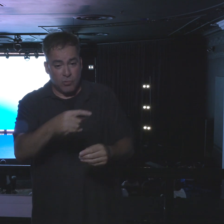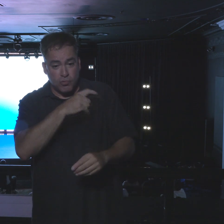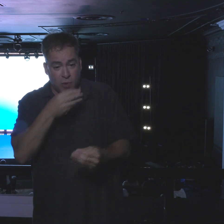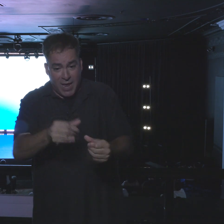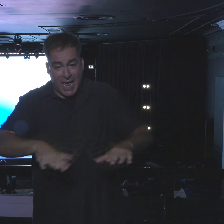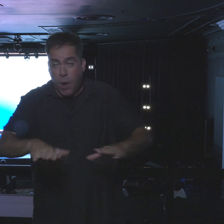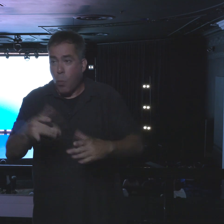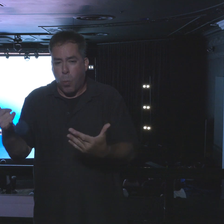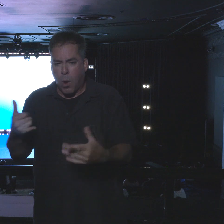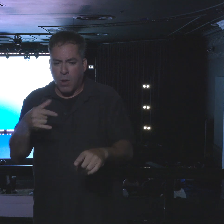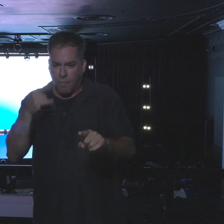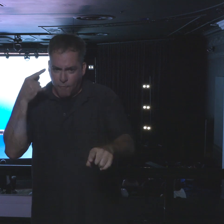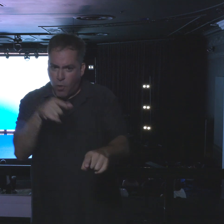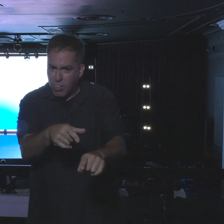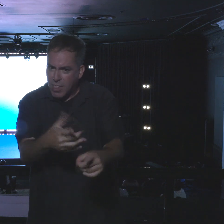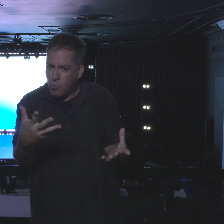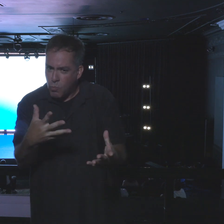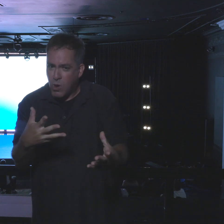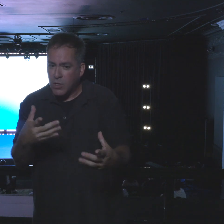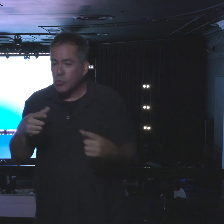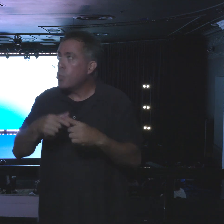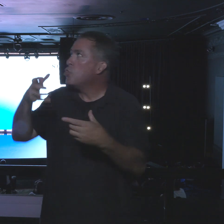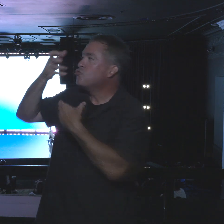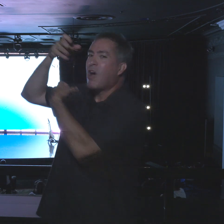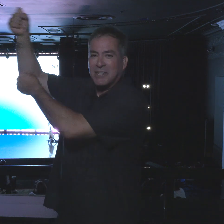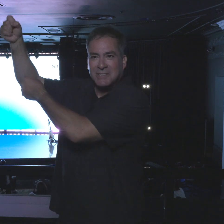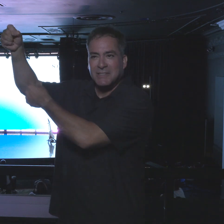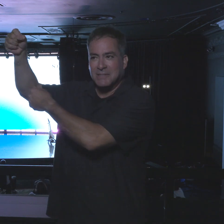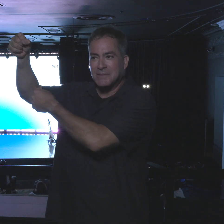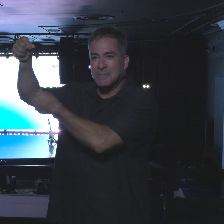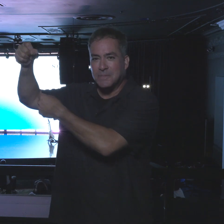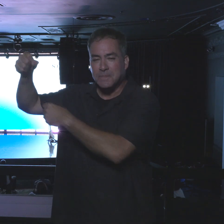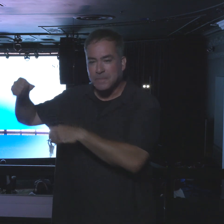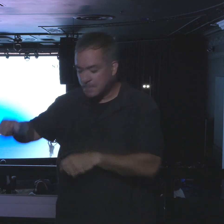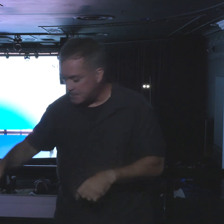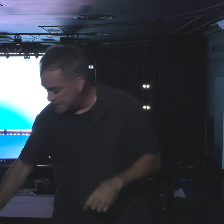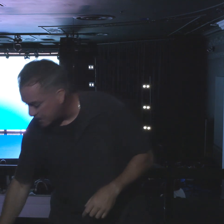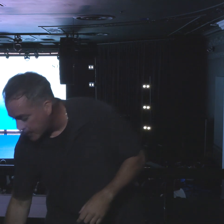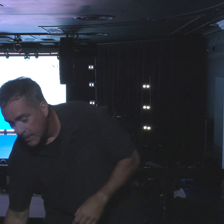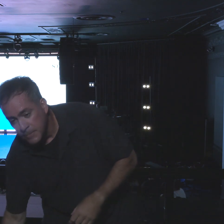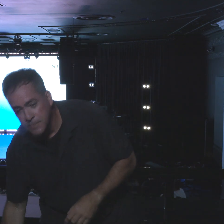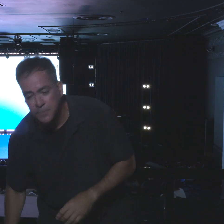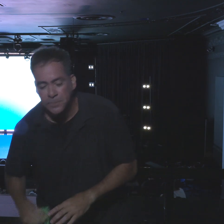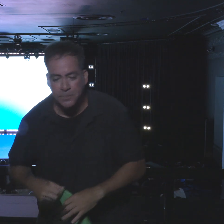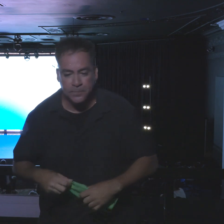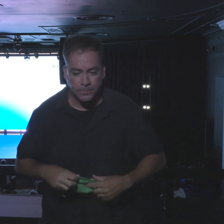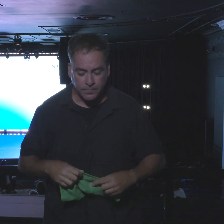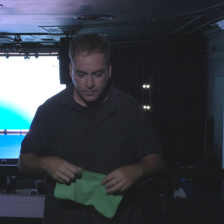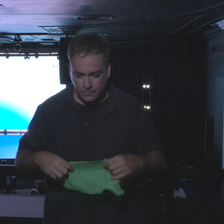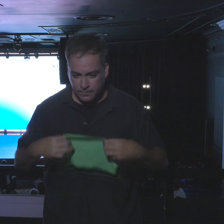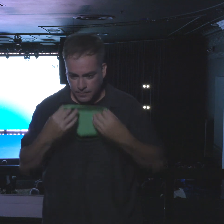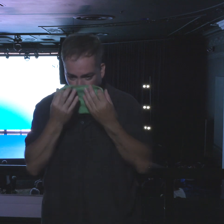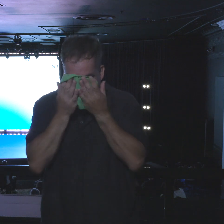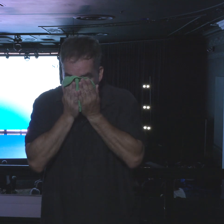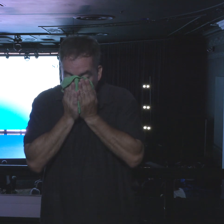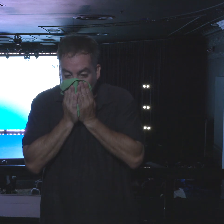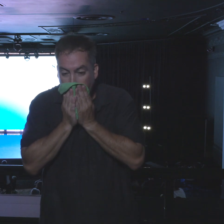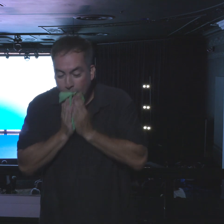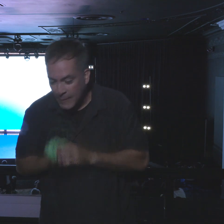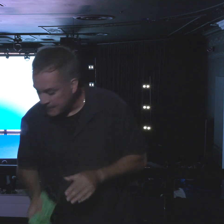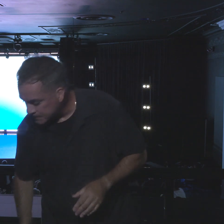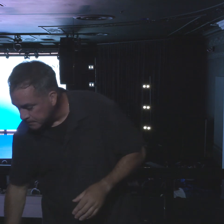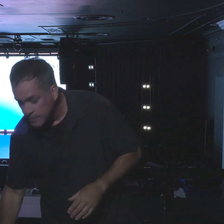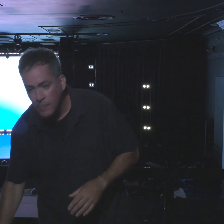get them to trust them. So I started to study what is that